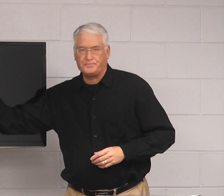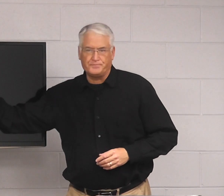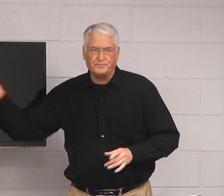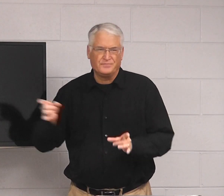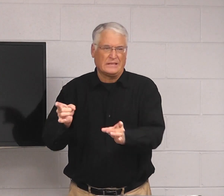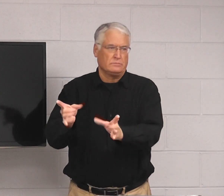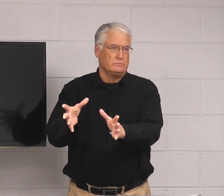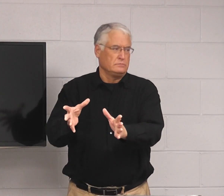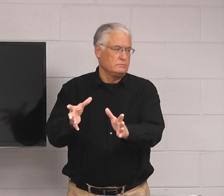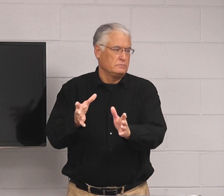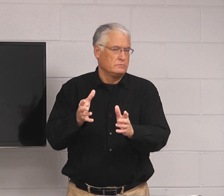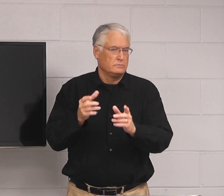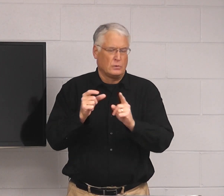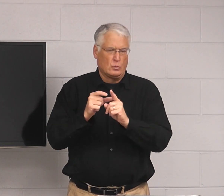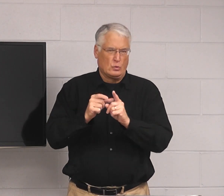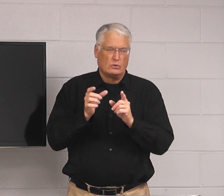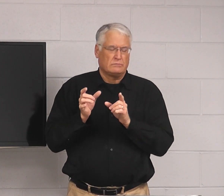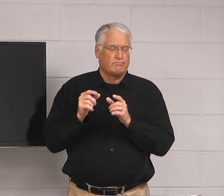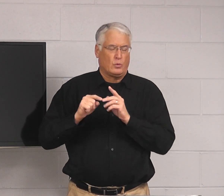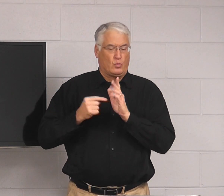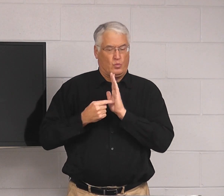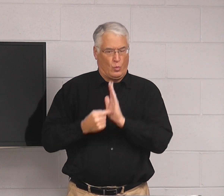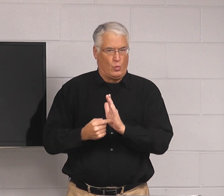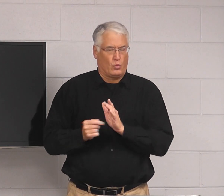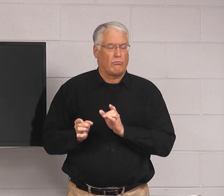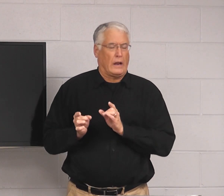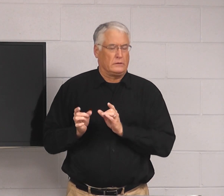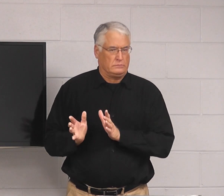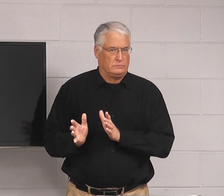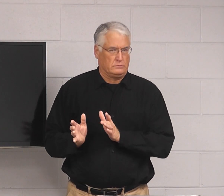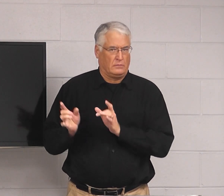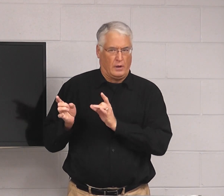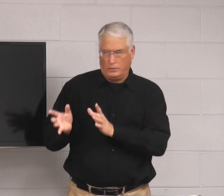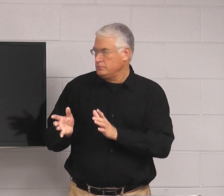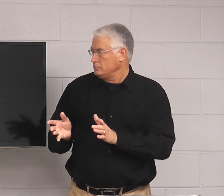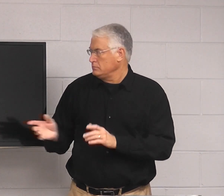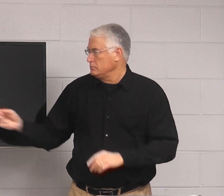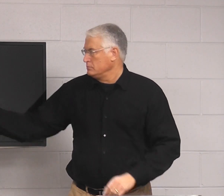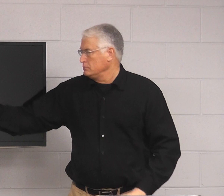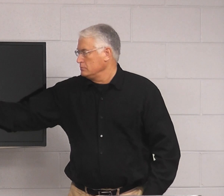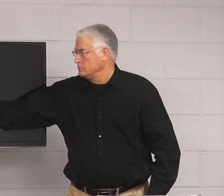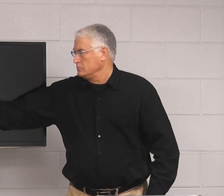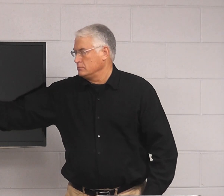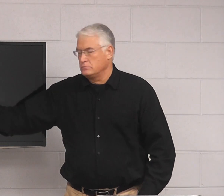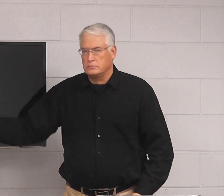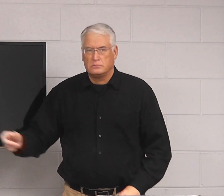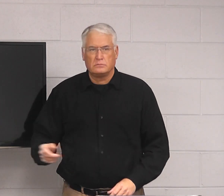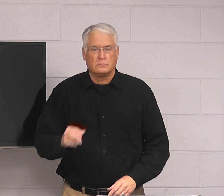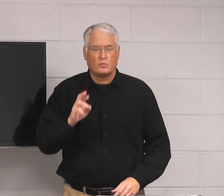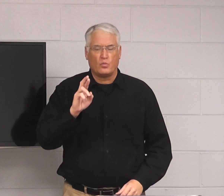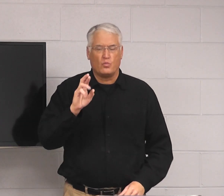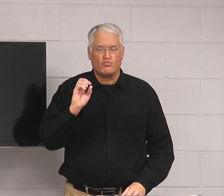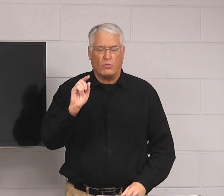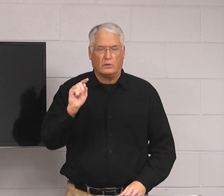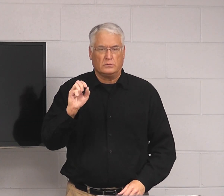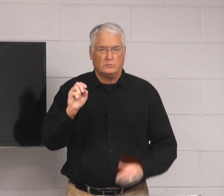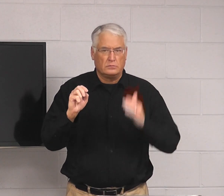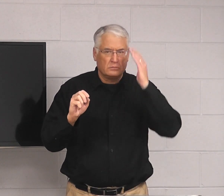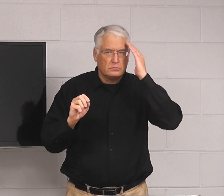There's hateful. The word hateful shows hate. Any words that show hate? Rotten.